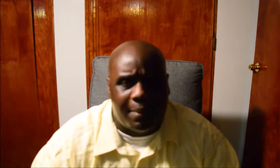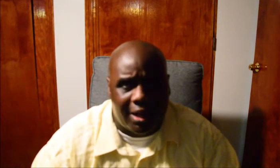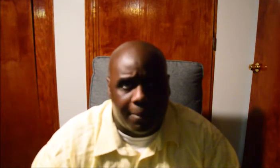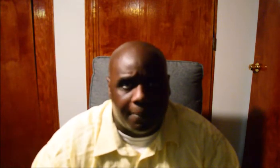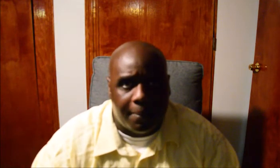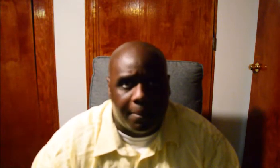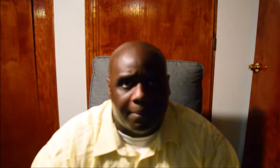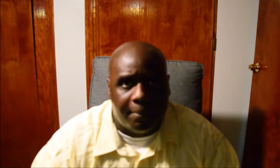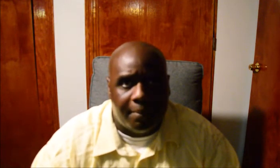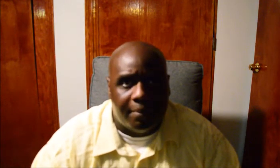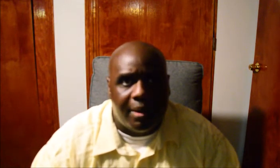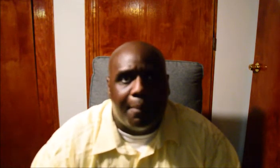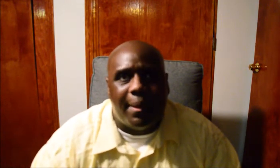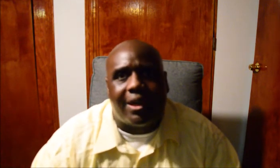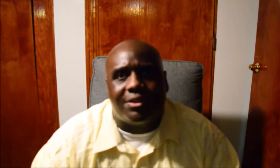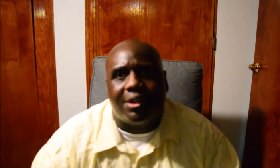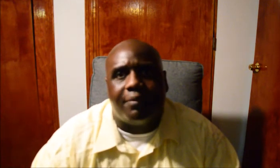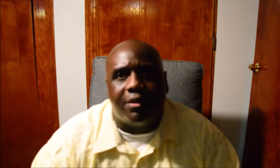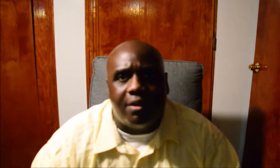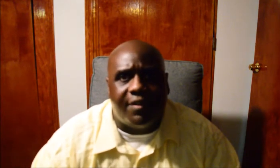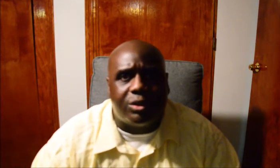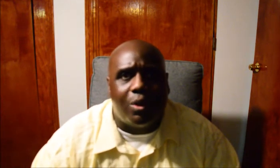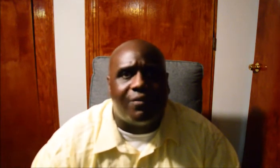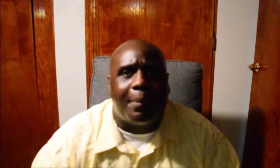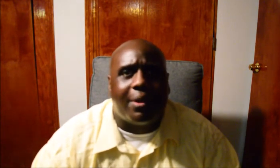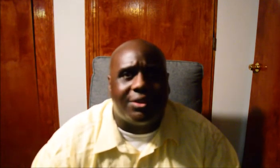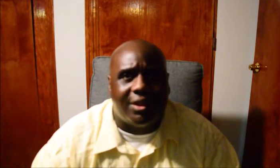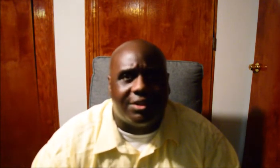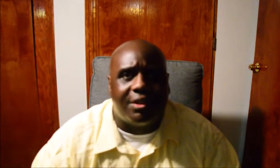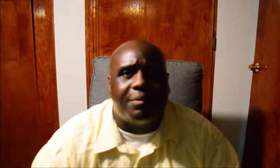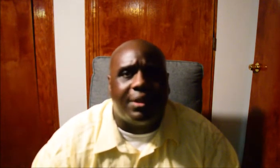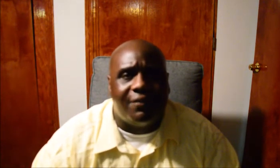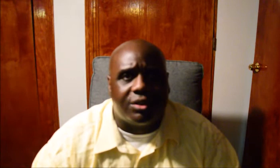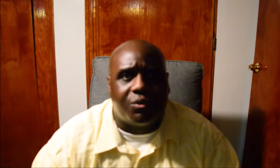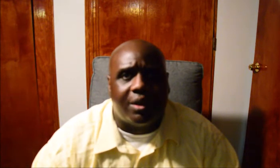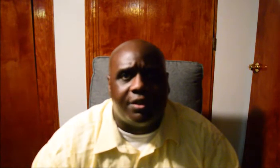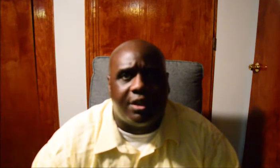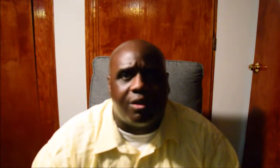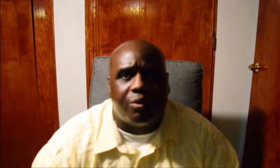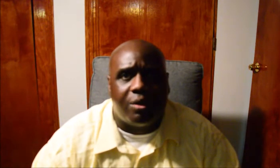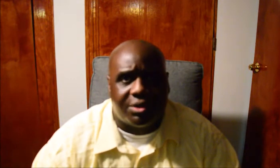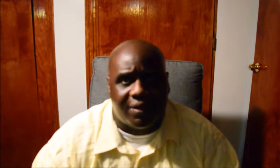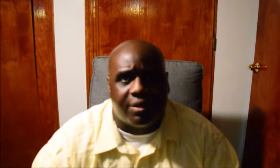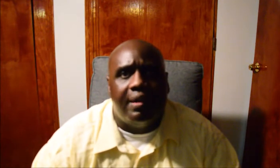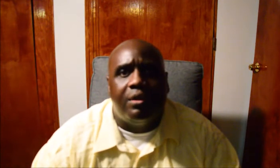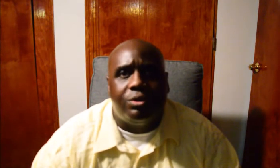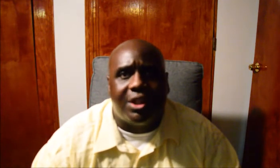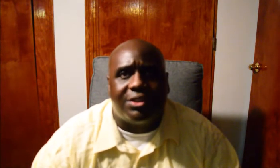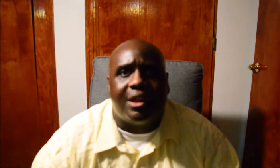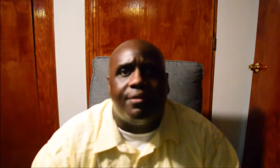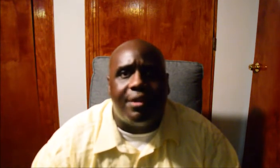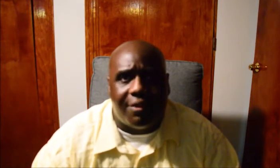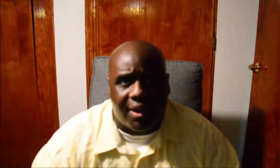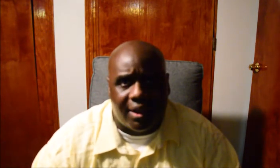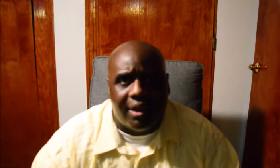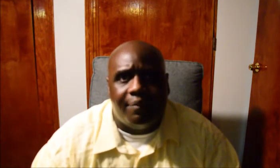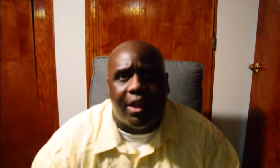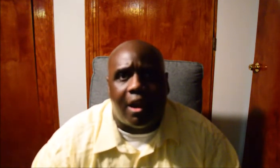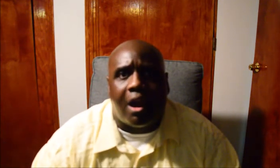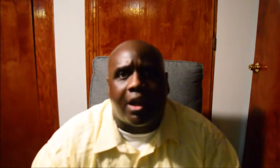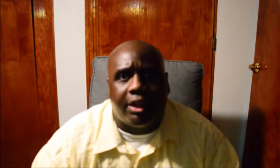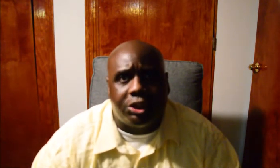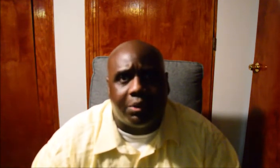economy. Because, you know, this one of our presidents, I believe it was Franklin Delano Roosevelt, who says that nothing